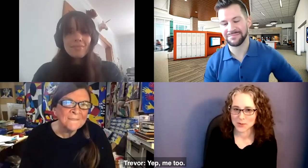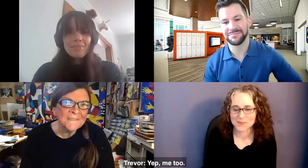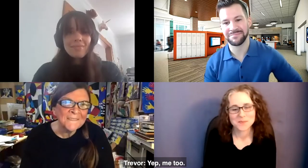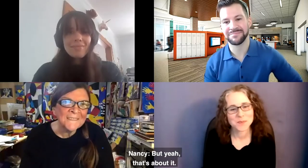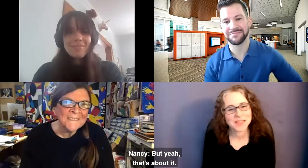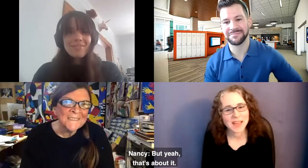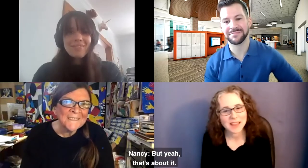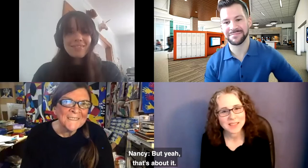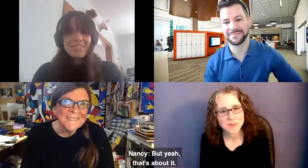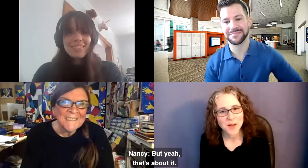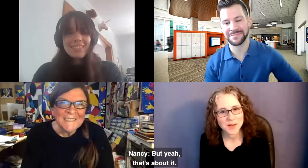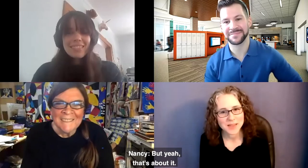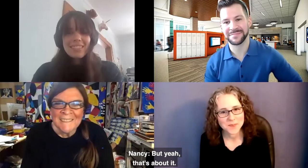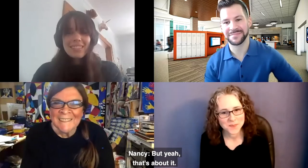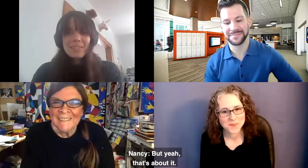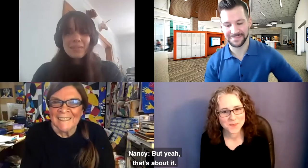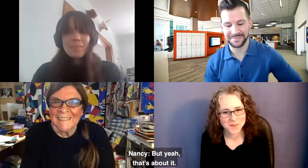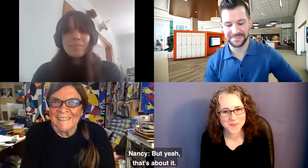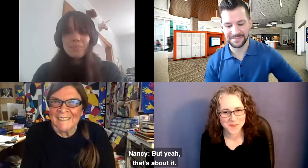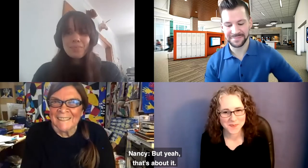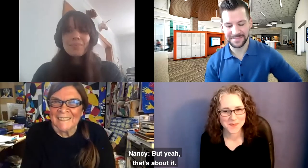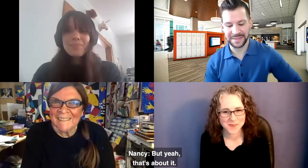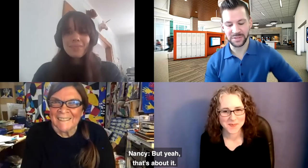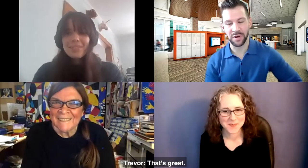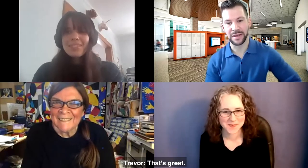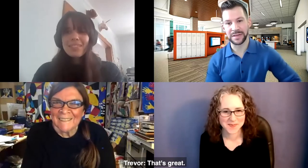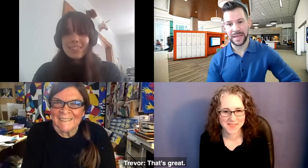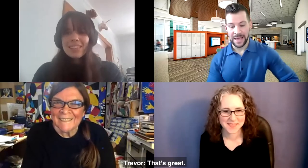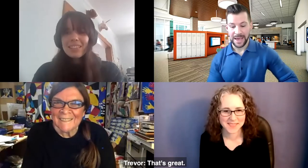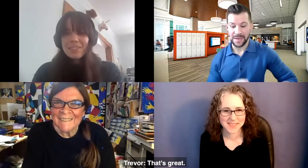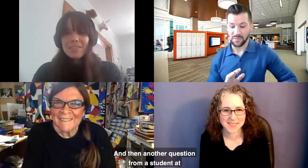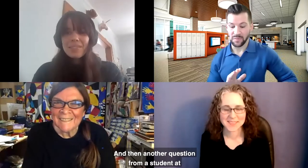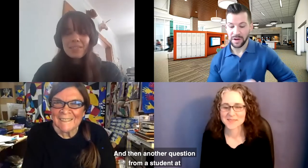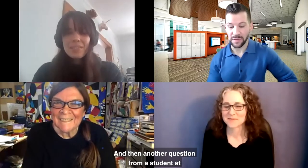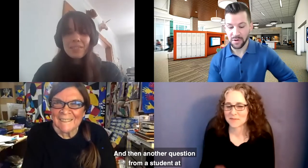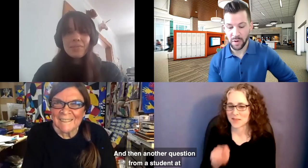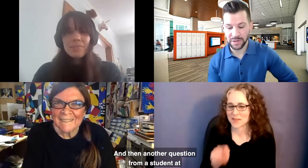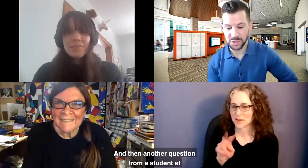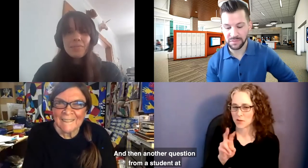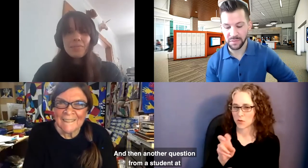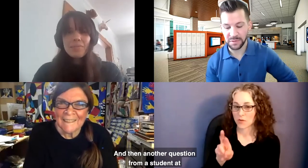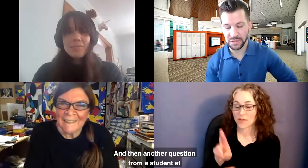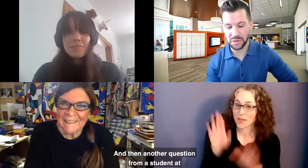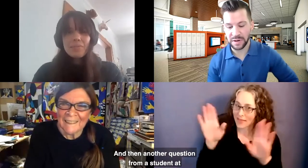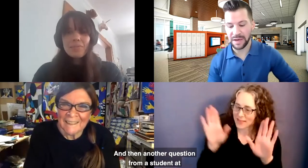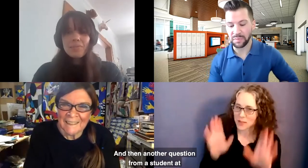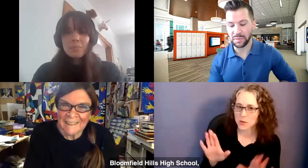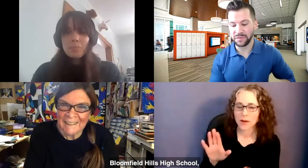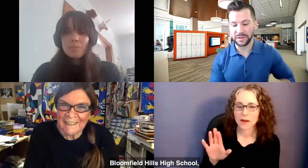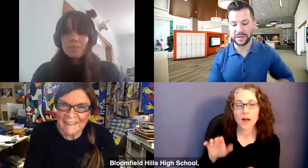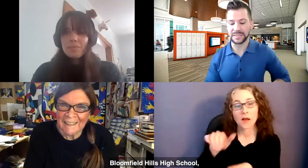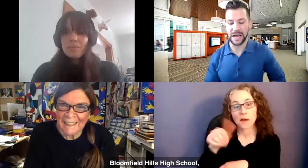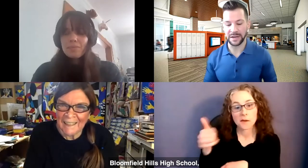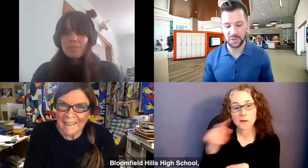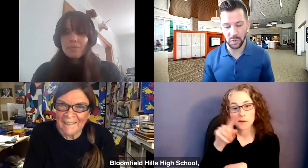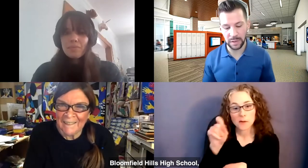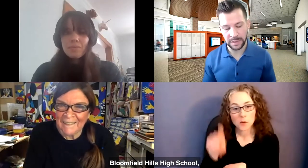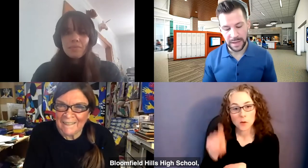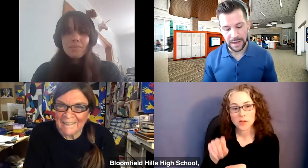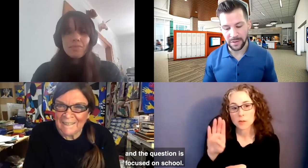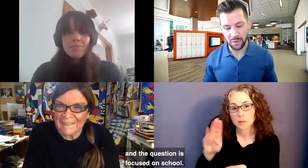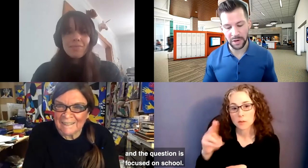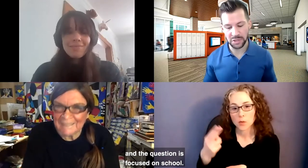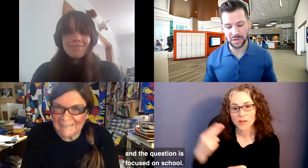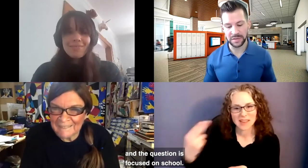me too. But, yeah, that's about it. Trevor speaking. That's great. And then another question from a student at Bloomfield Hills High